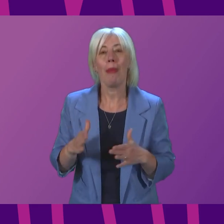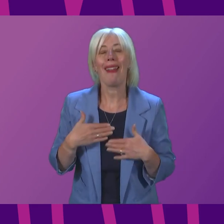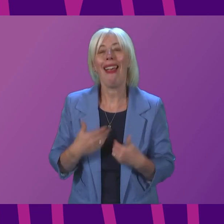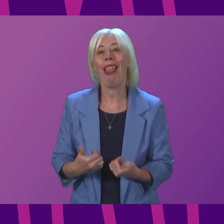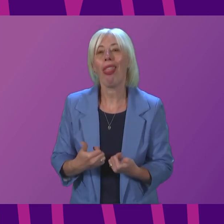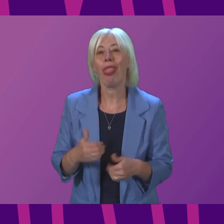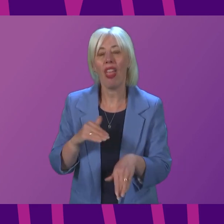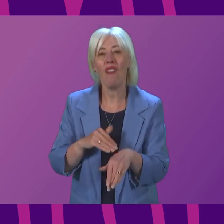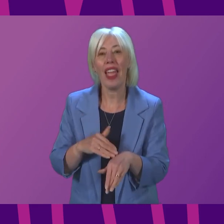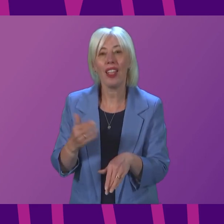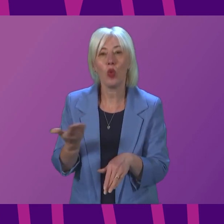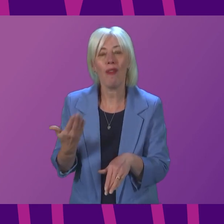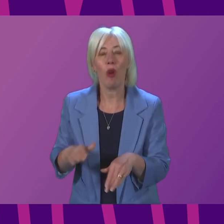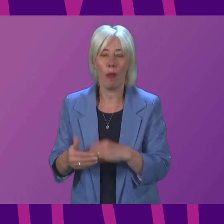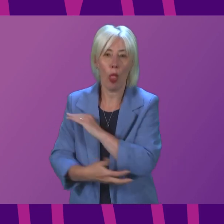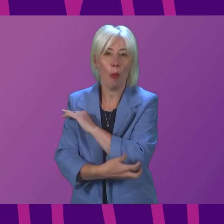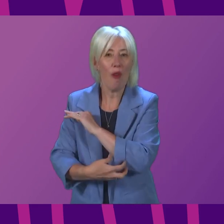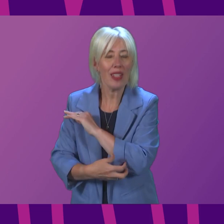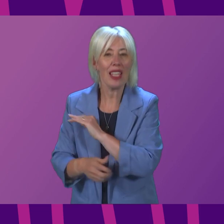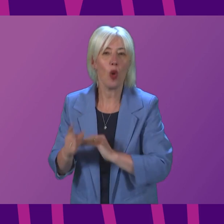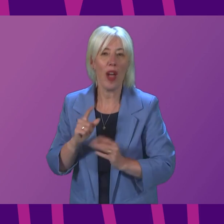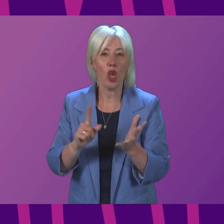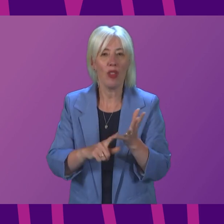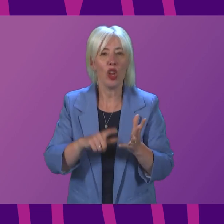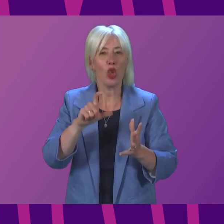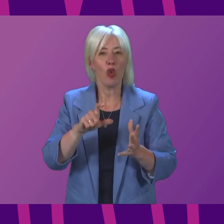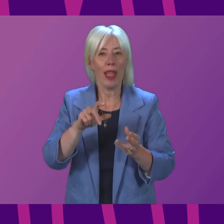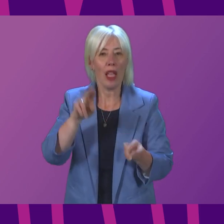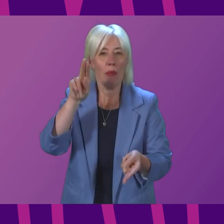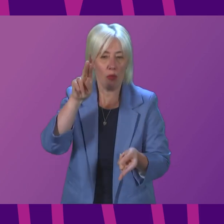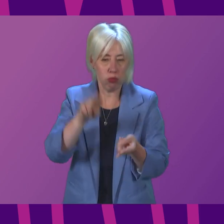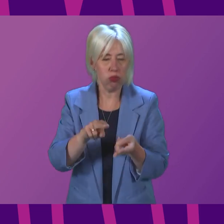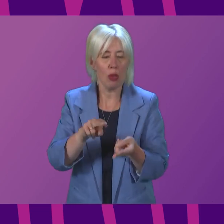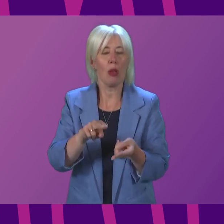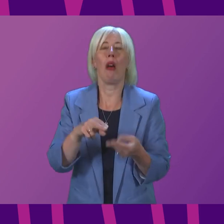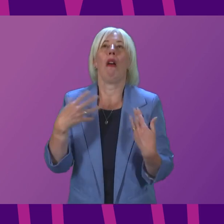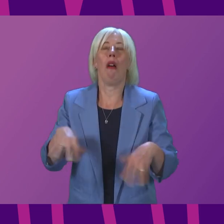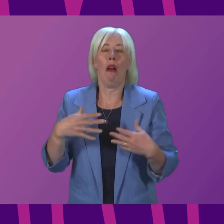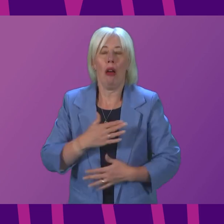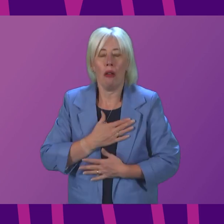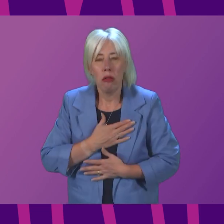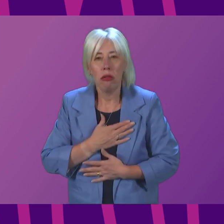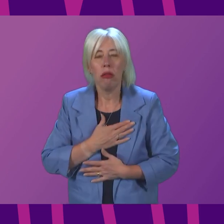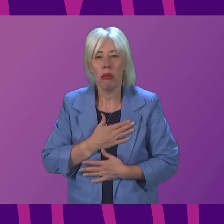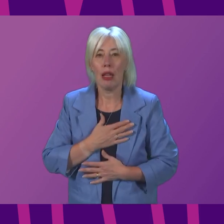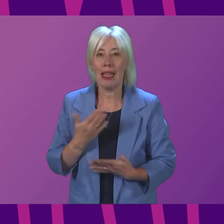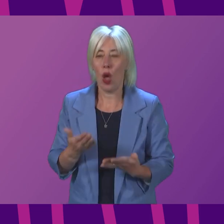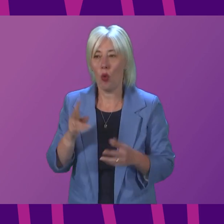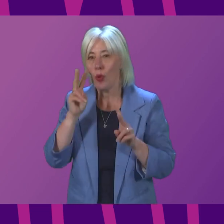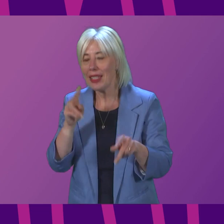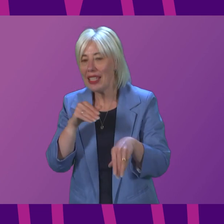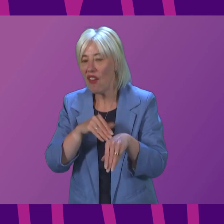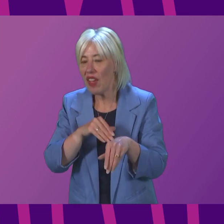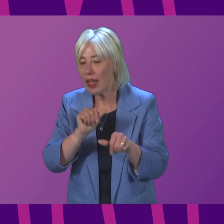because of the poverty that the removal of the universal credit uplift has plunged them into. We will see, unfortunately, these effects